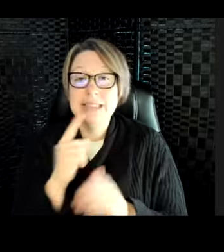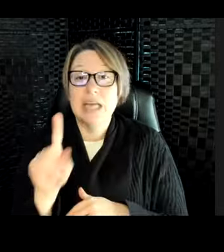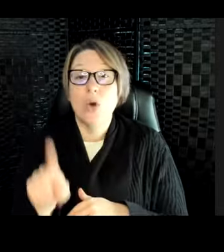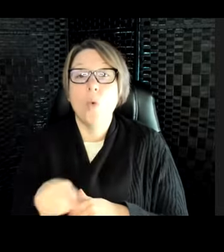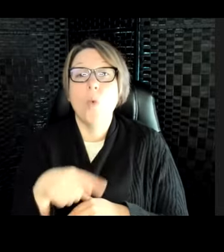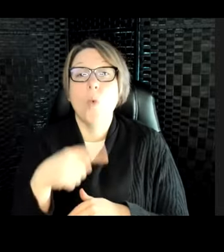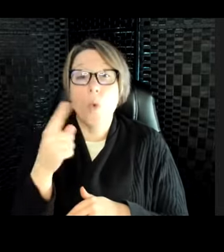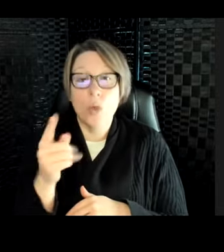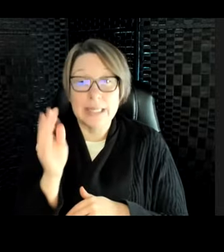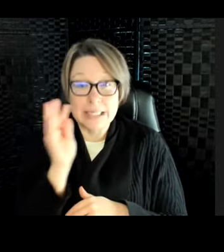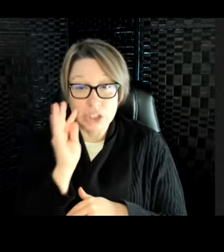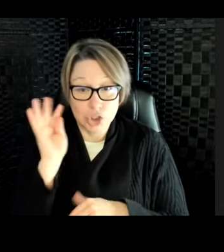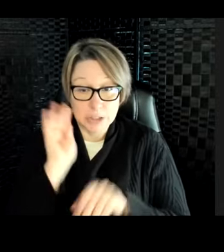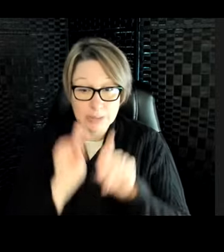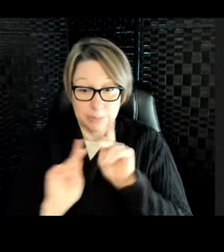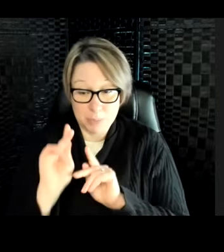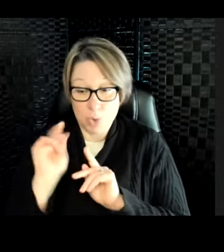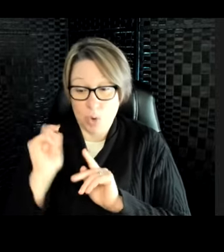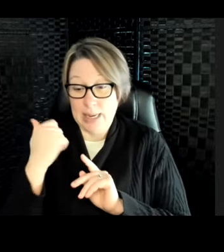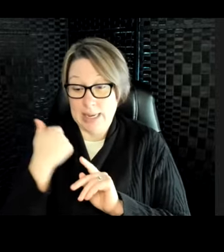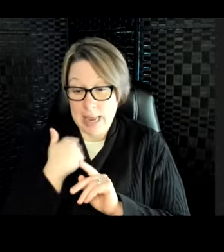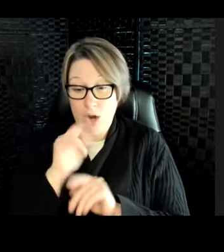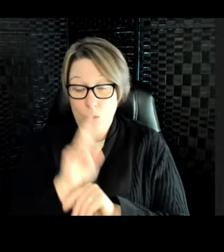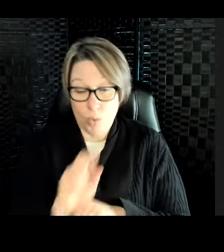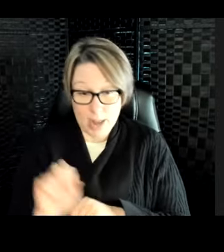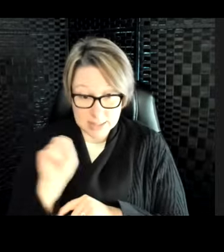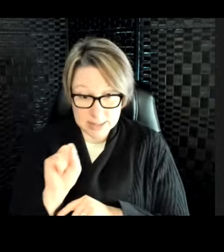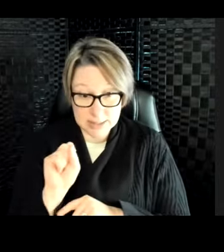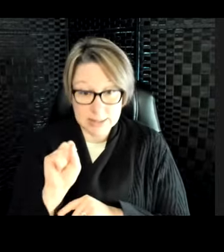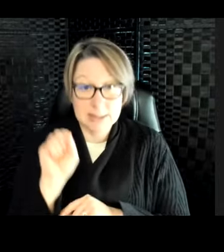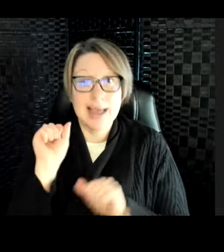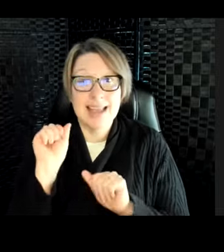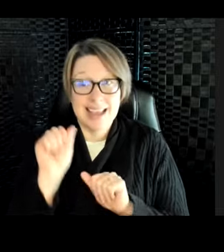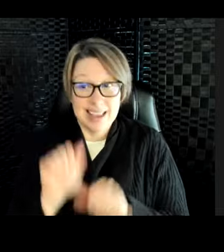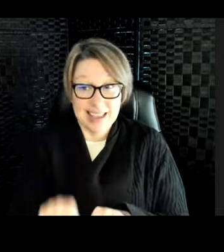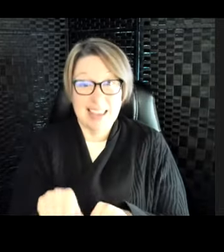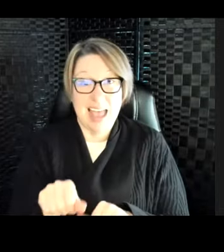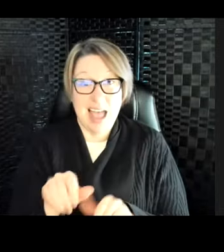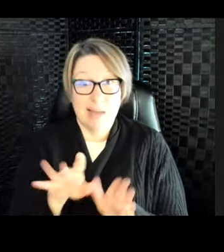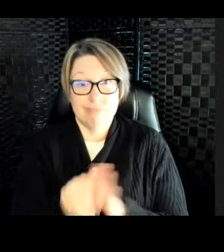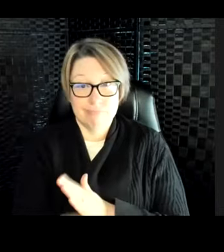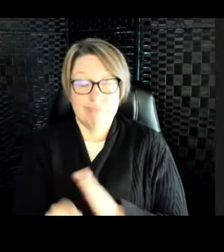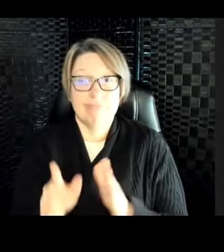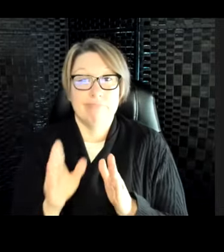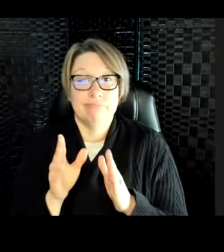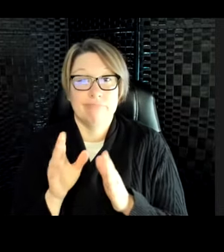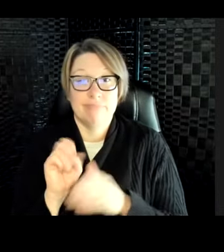of Canada and the United States are allowed to hunt these seals. And when that law